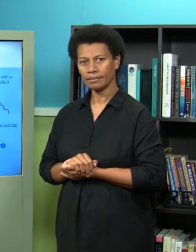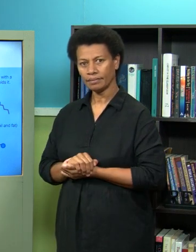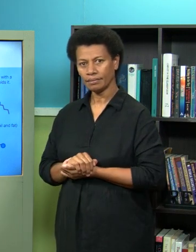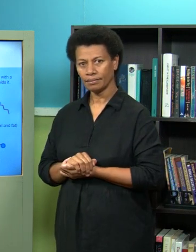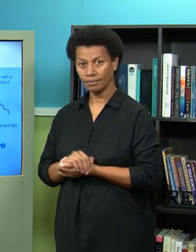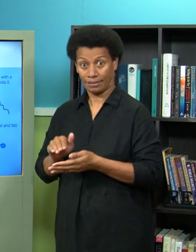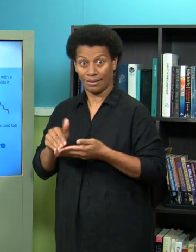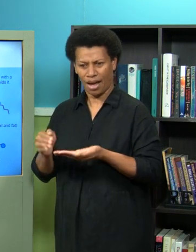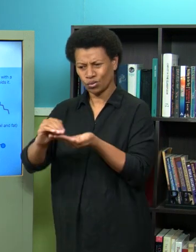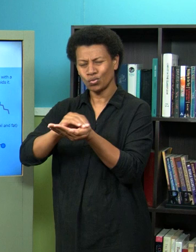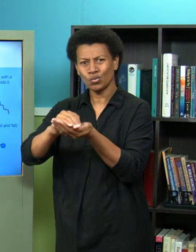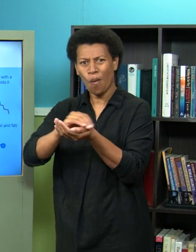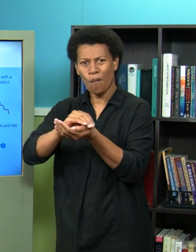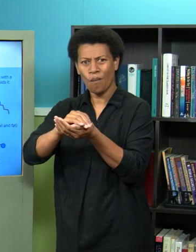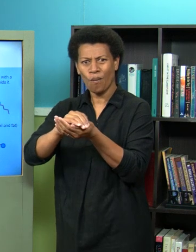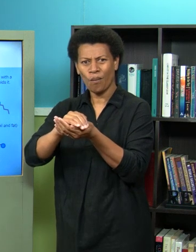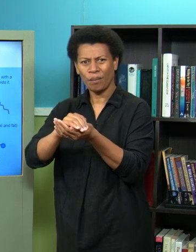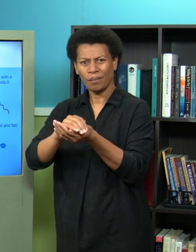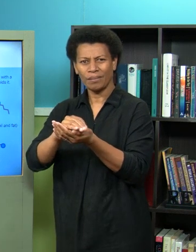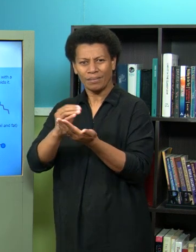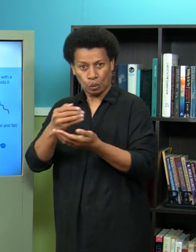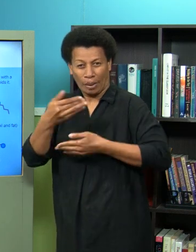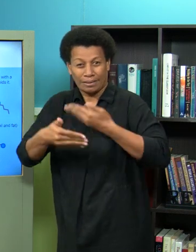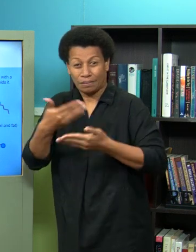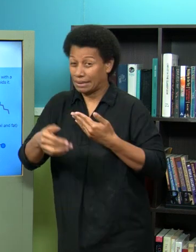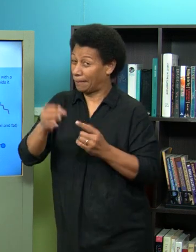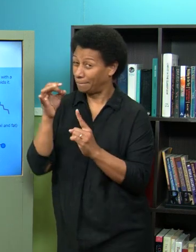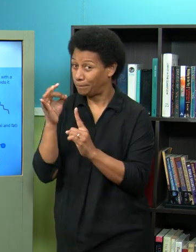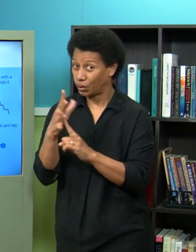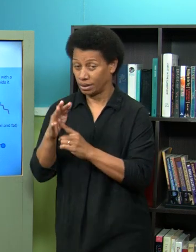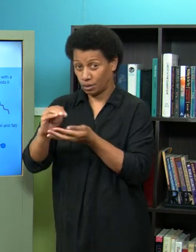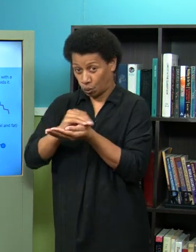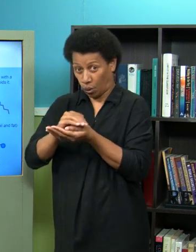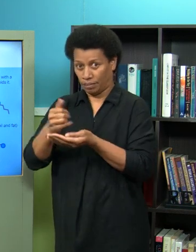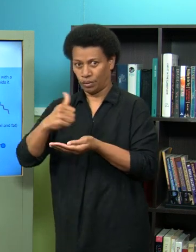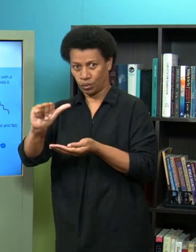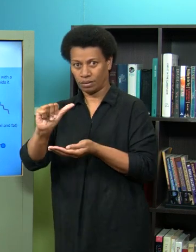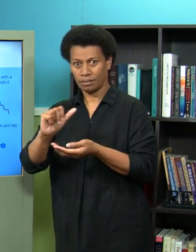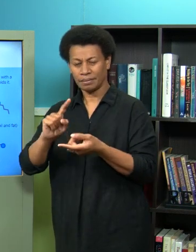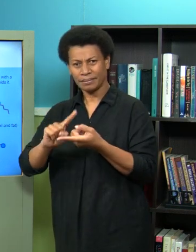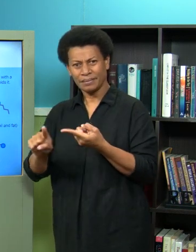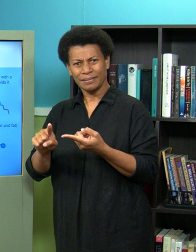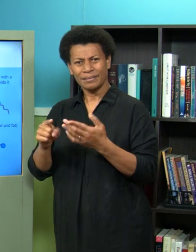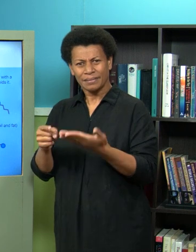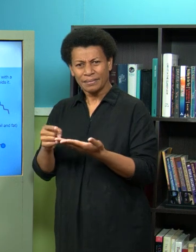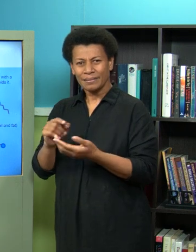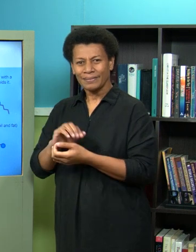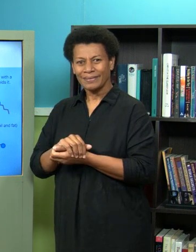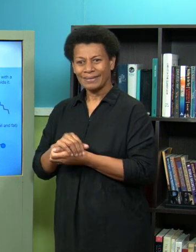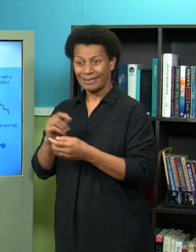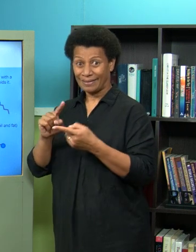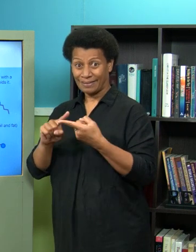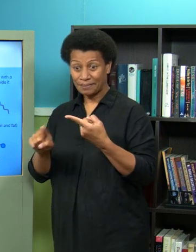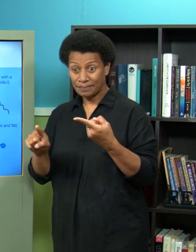um really lightly i know that um within the first couple of days pharmacies ran out of hand gels alcoholic based